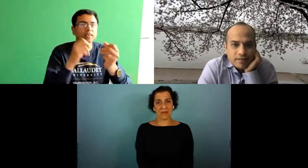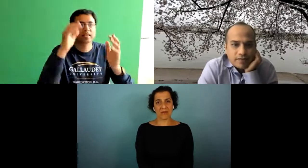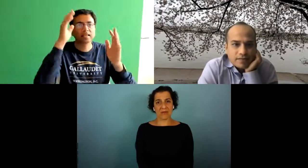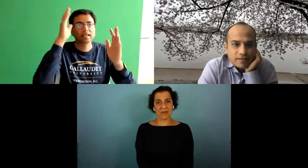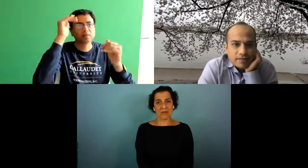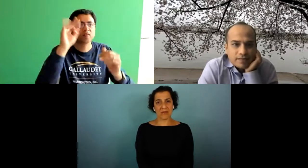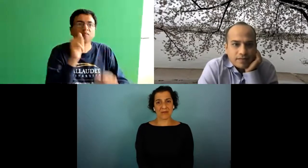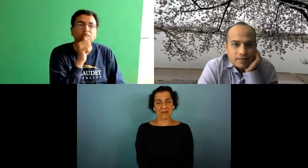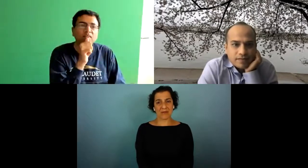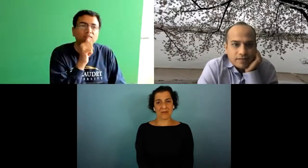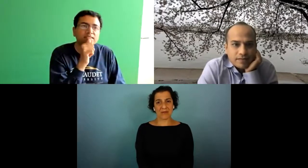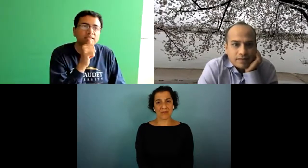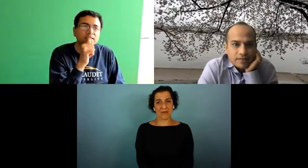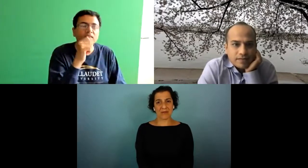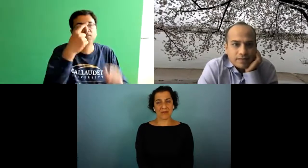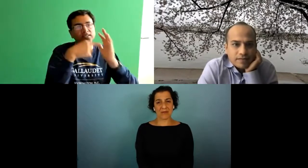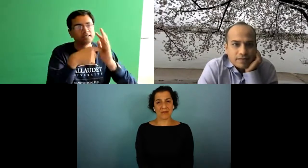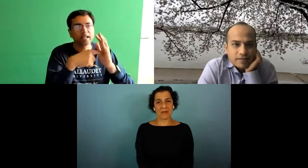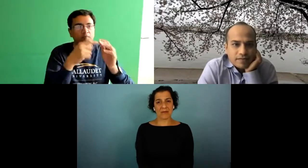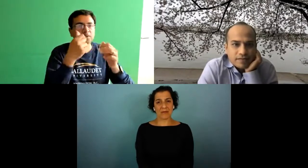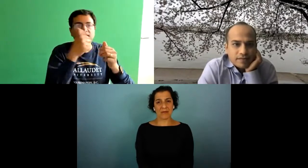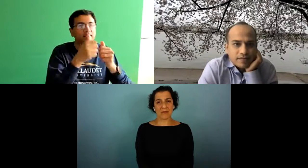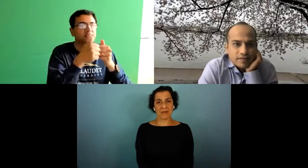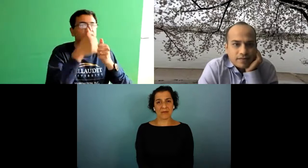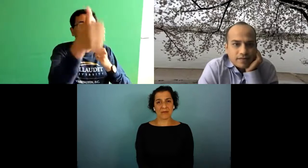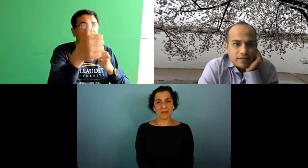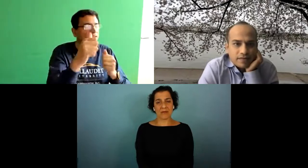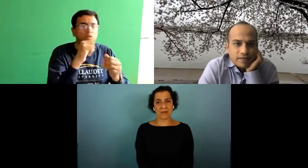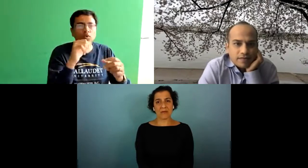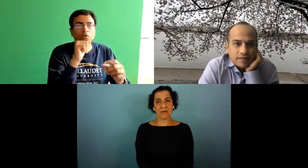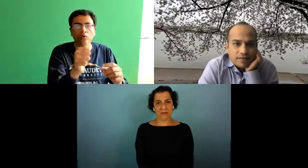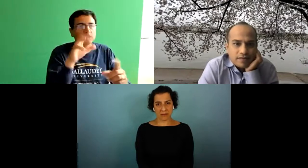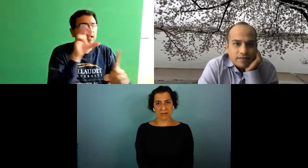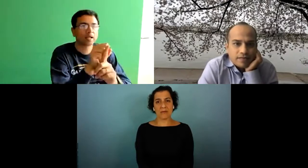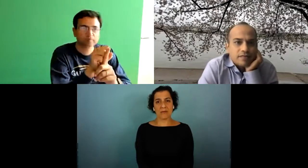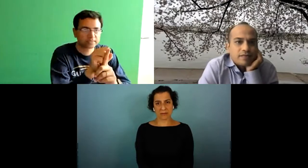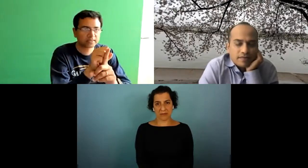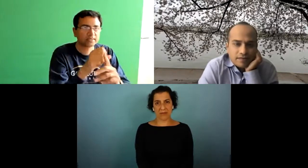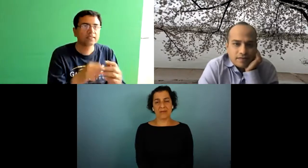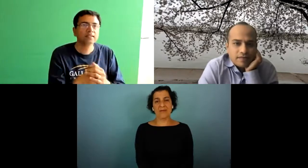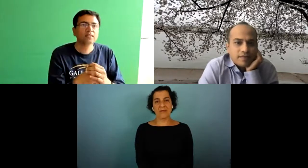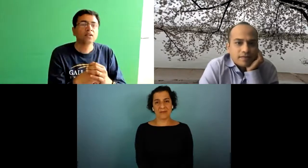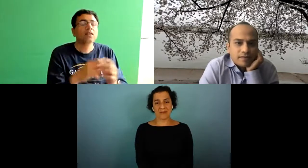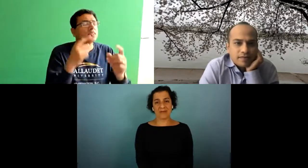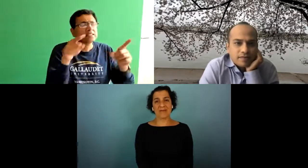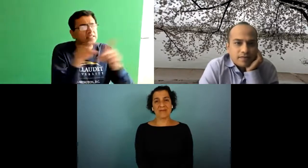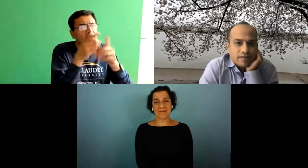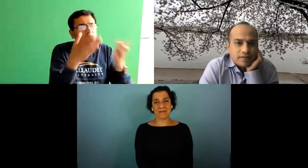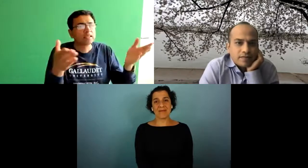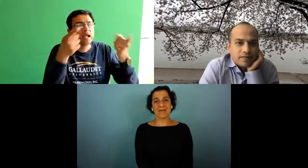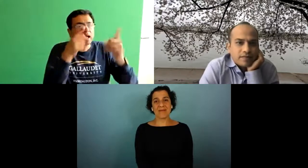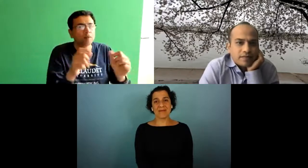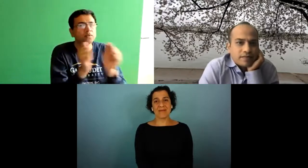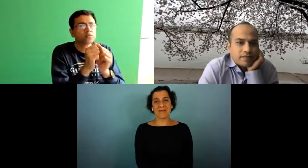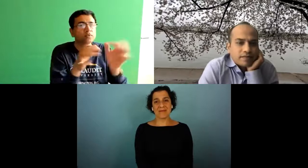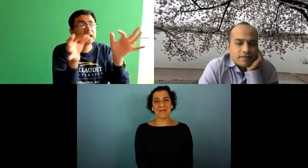earshot then that would define what our expectations of privacy are so for example if someone's